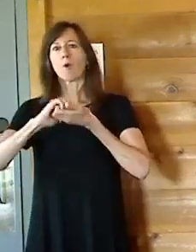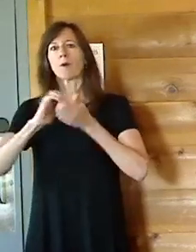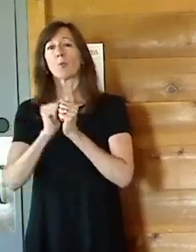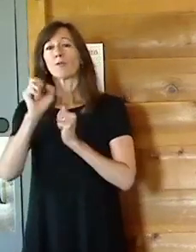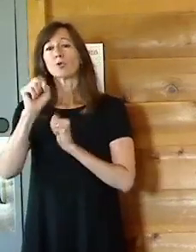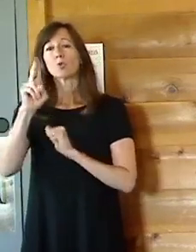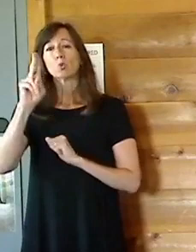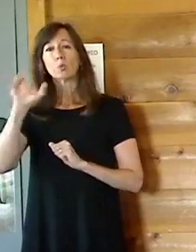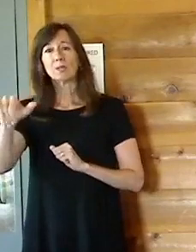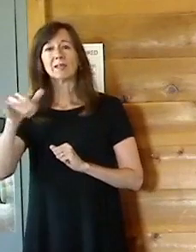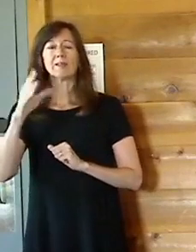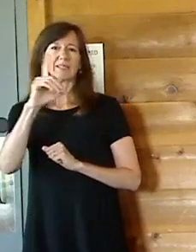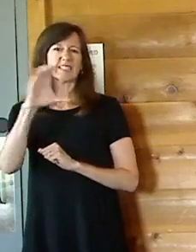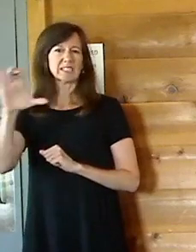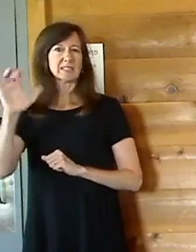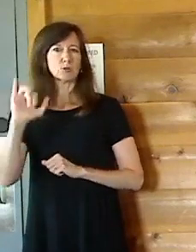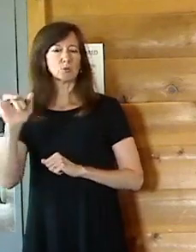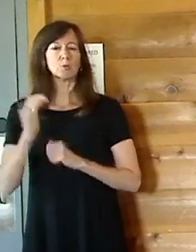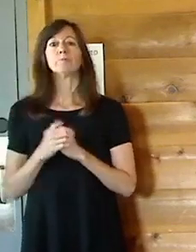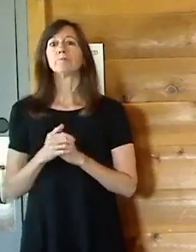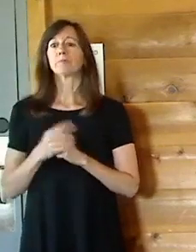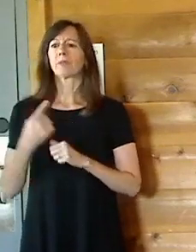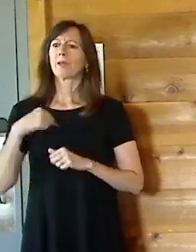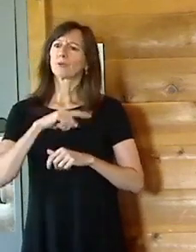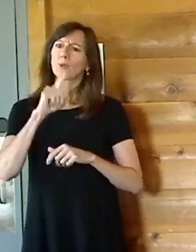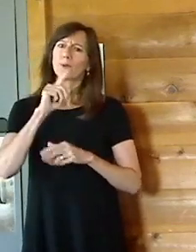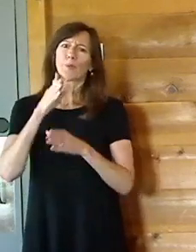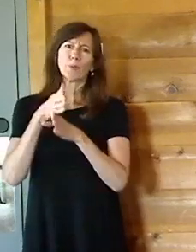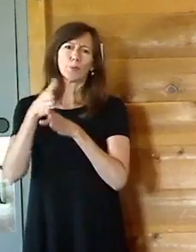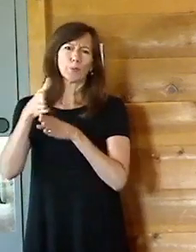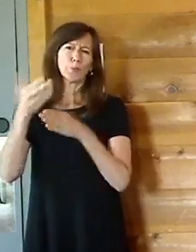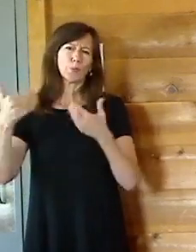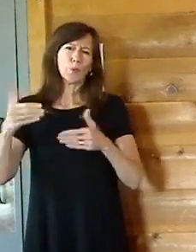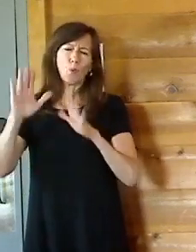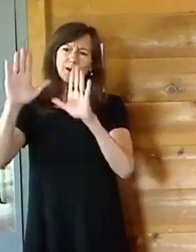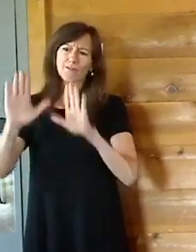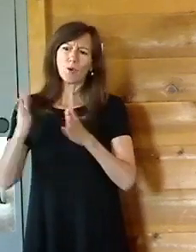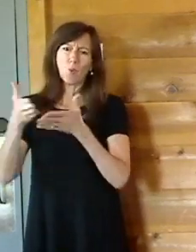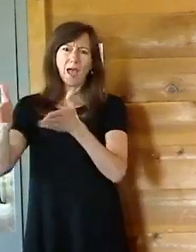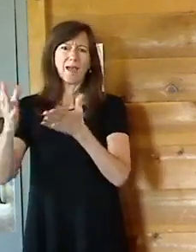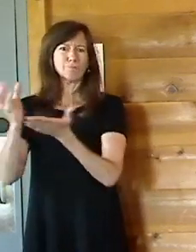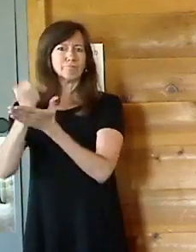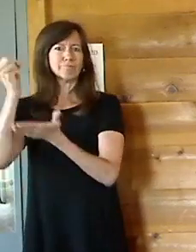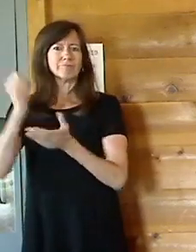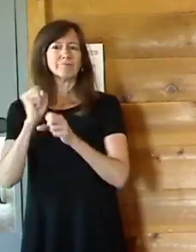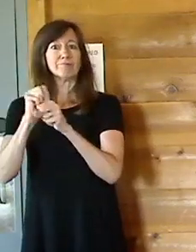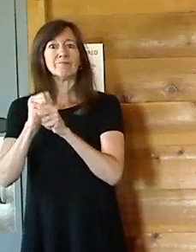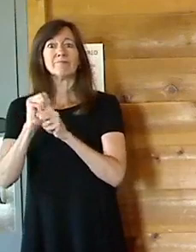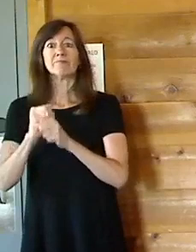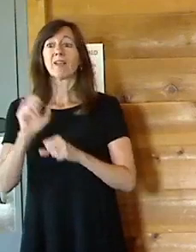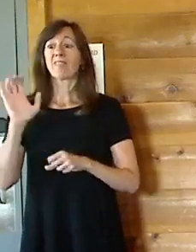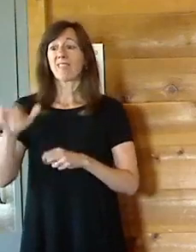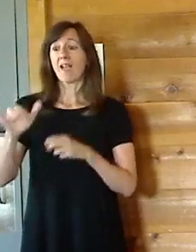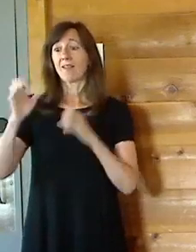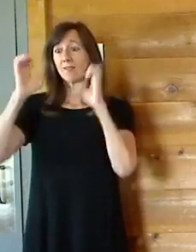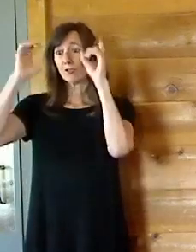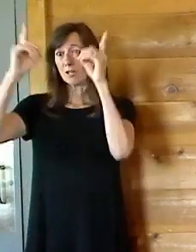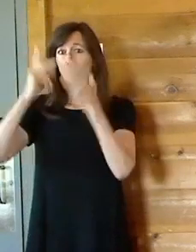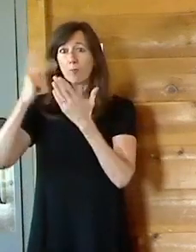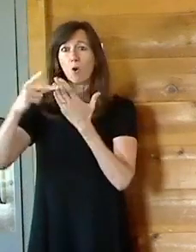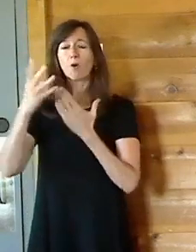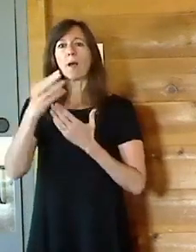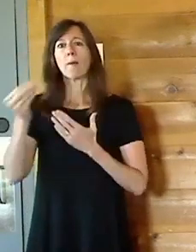And this is a great pathway to employment. This aviation education program and the airframe